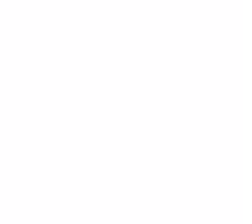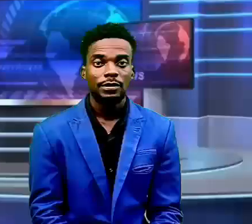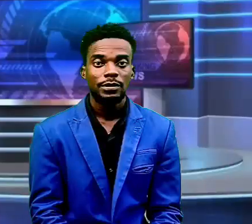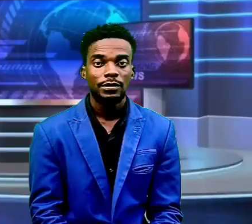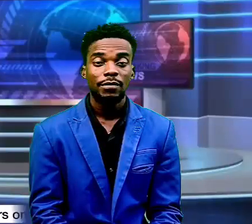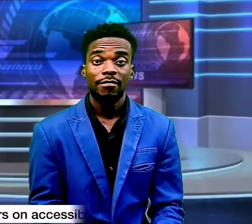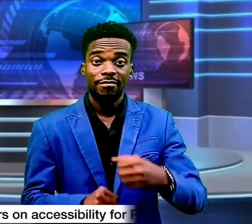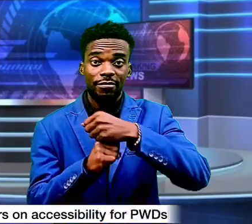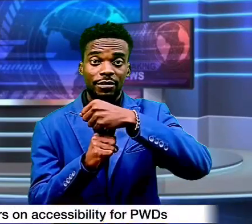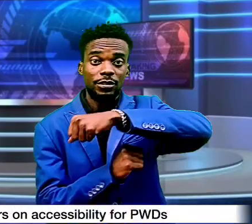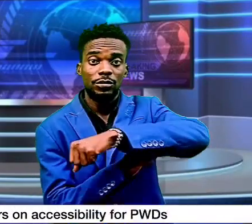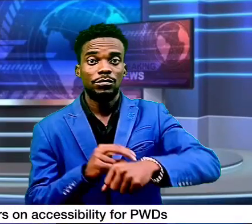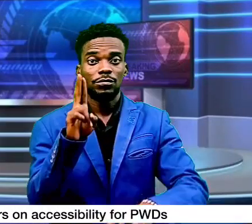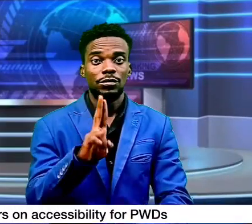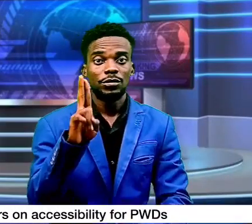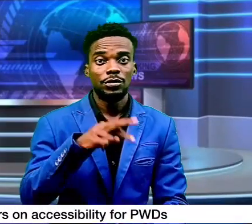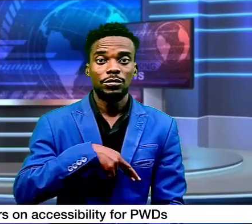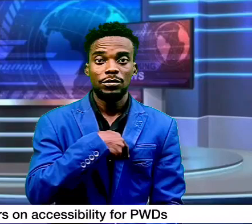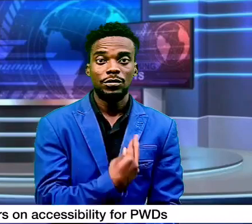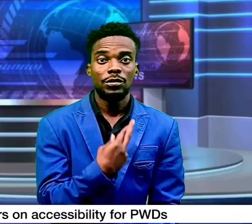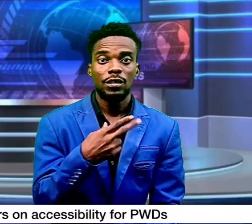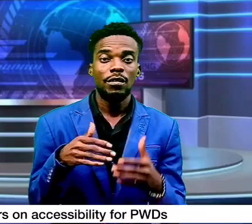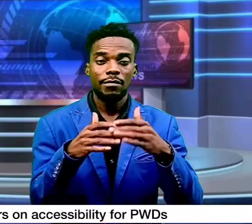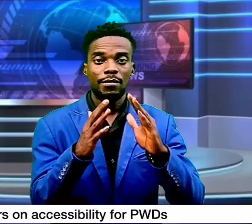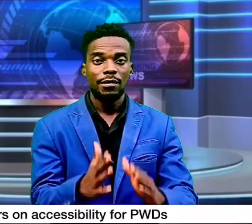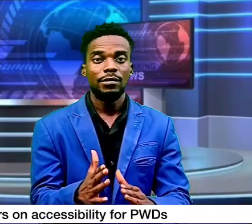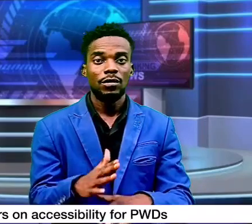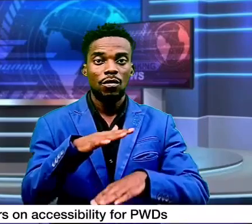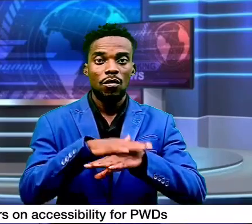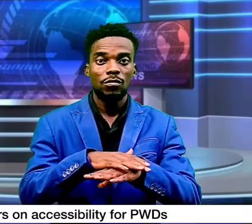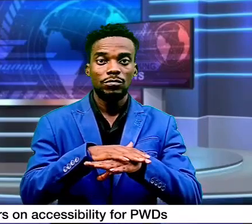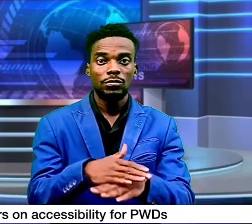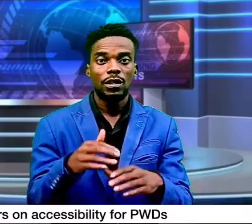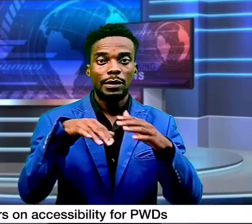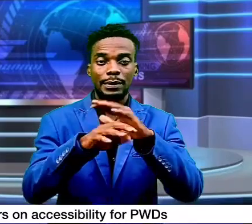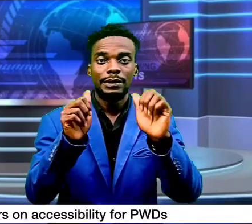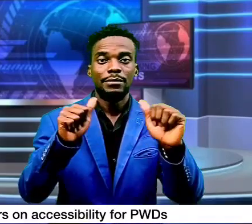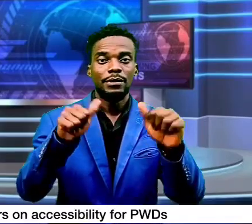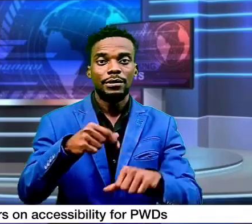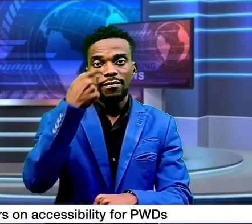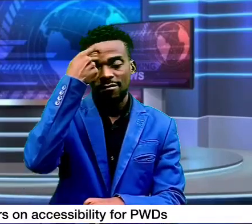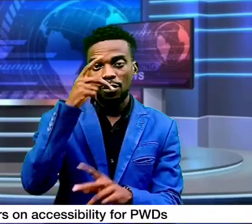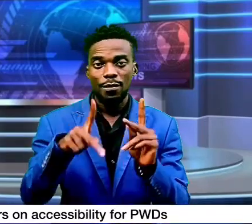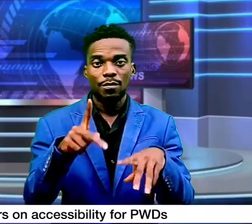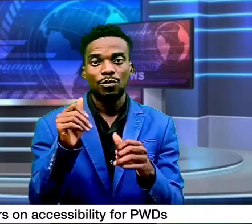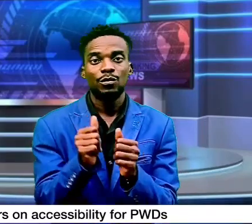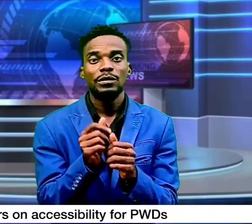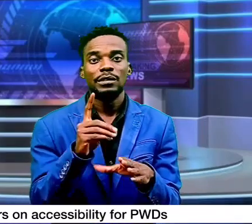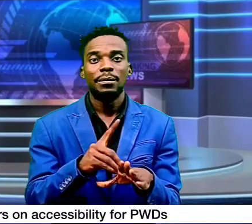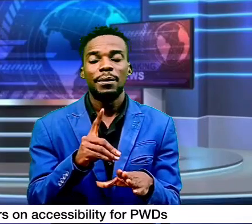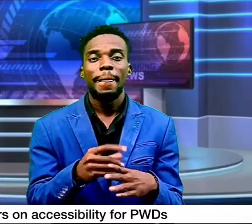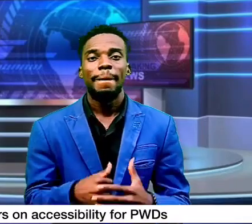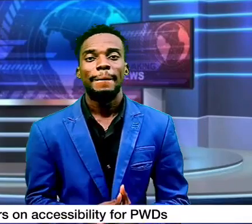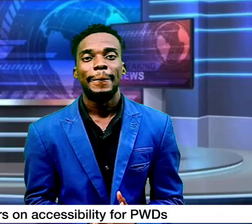foundation engaged religious leaders on accessibility for people with disabilities